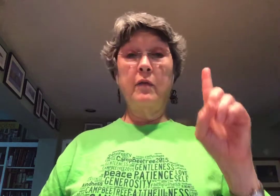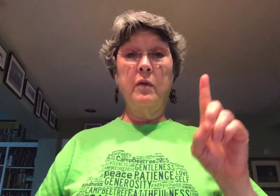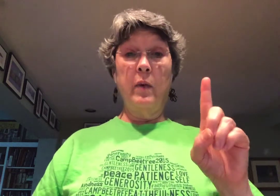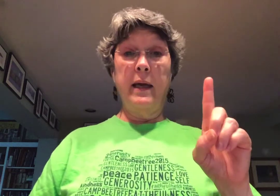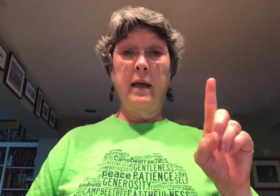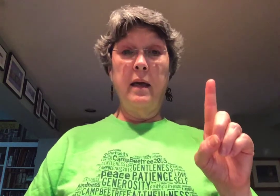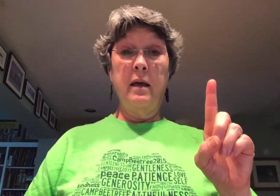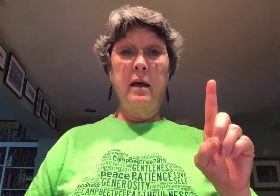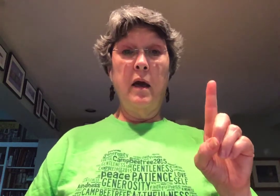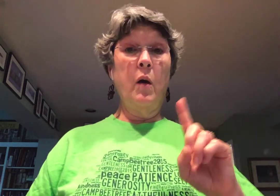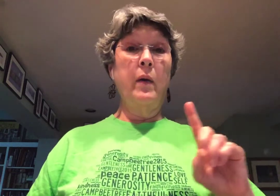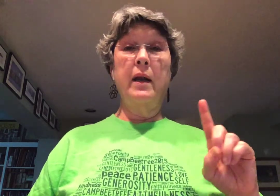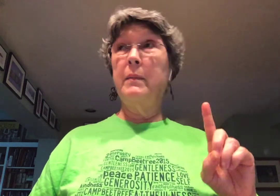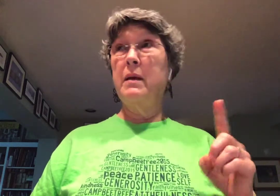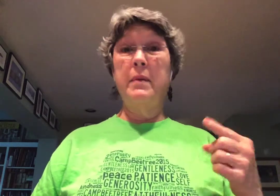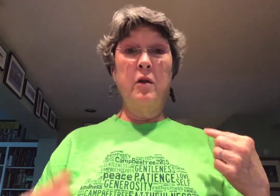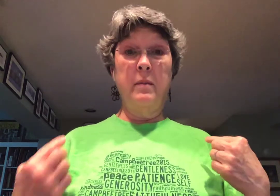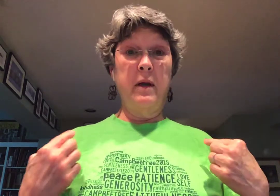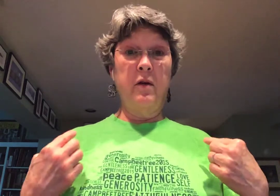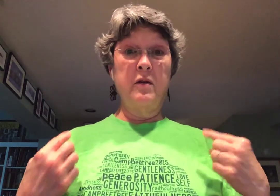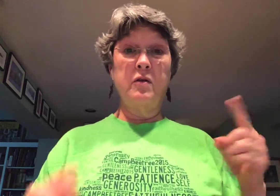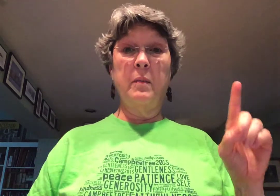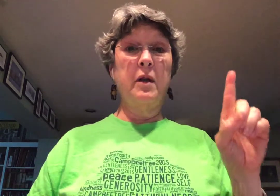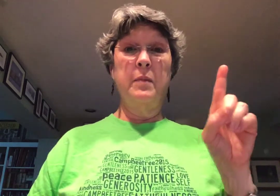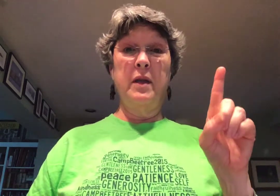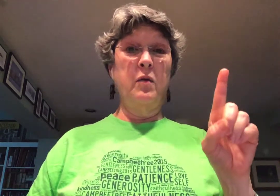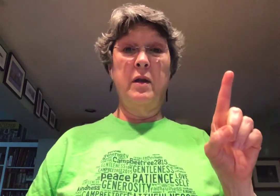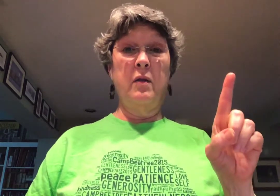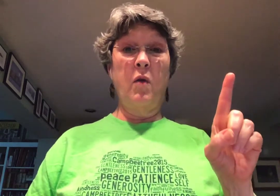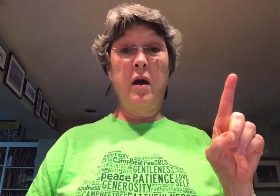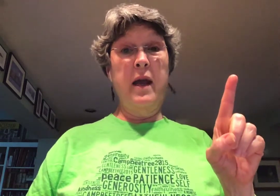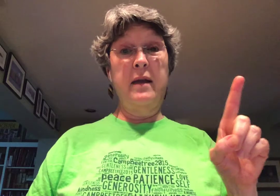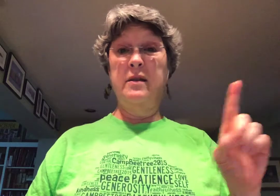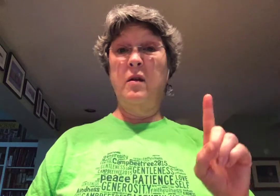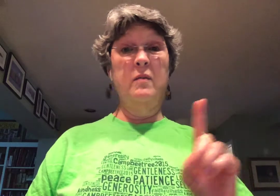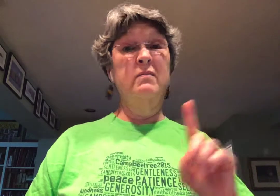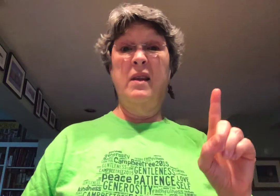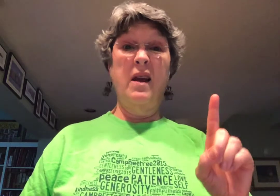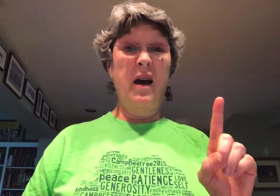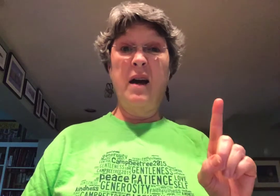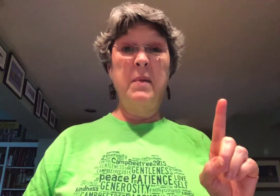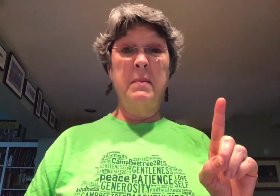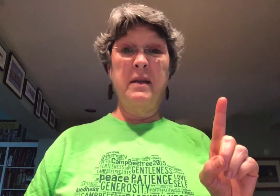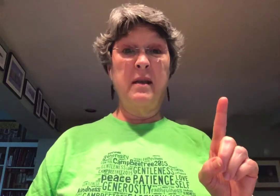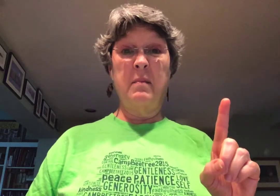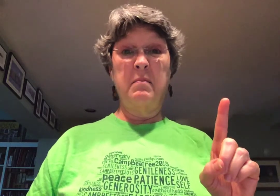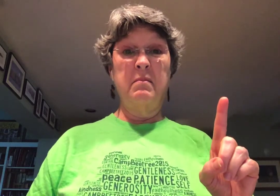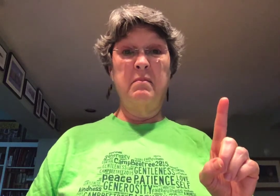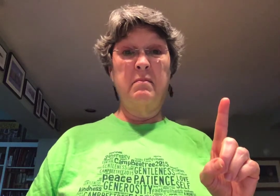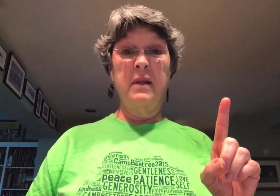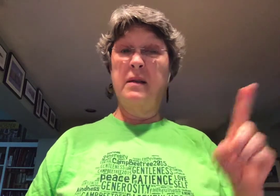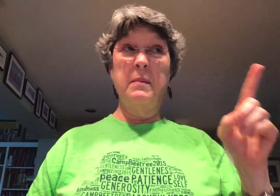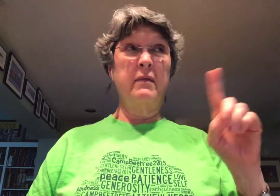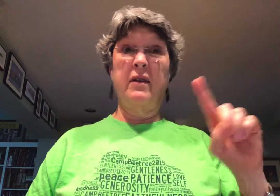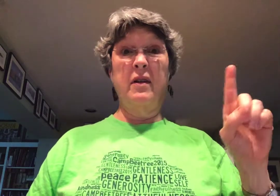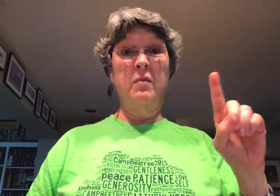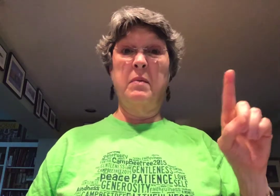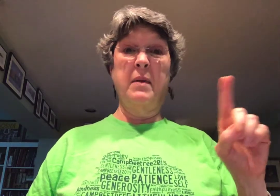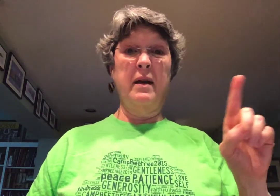with we. Oh, and I'm going to be your mirror. So I'm going to be doing it in the wrong hand. So I may mess up because I'm not very good with my